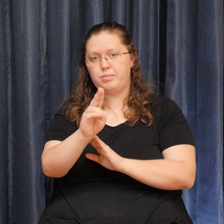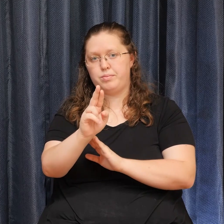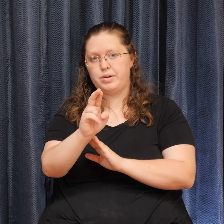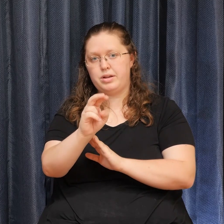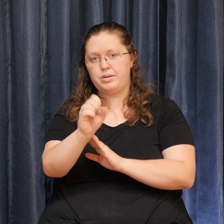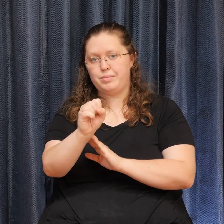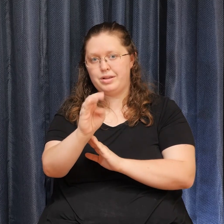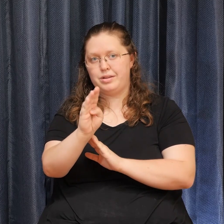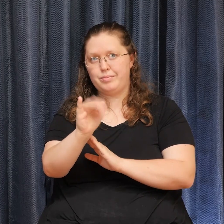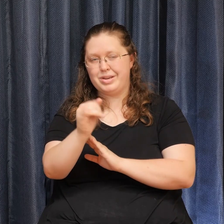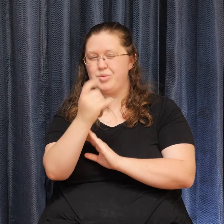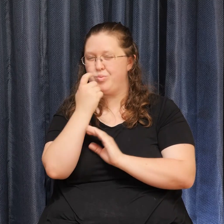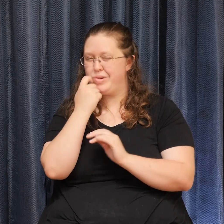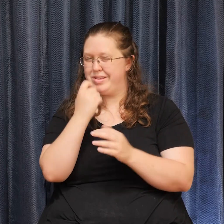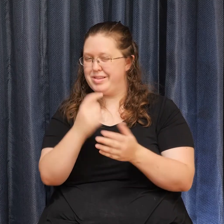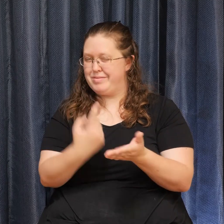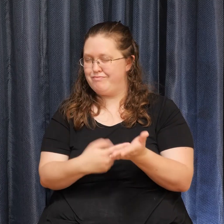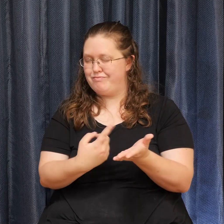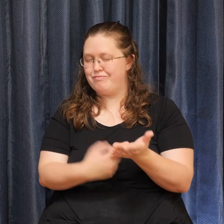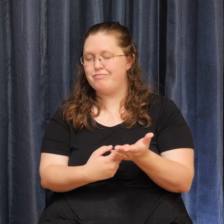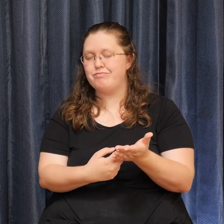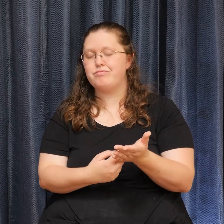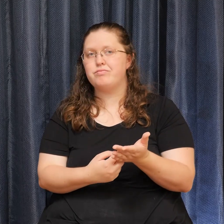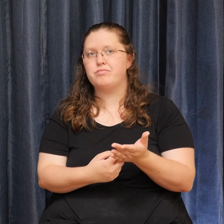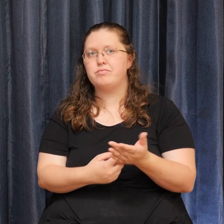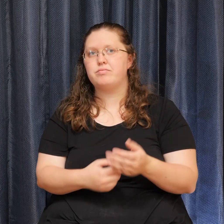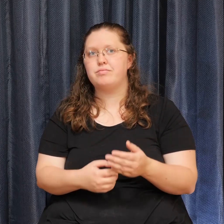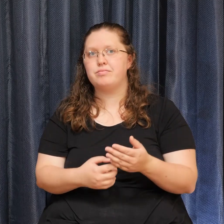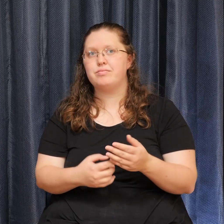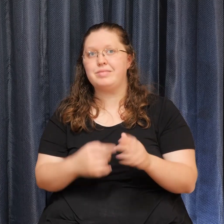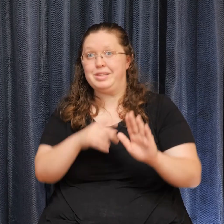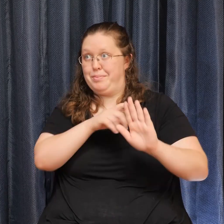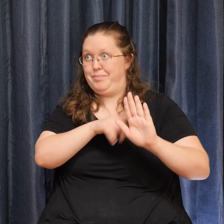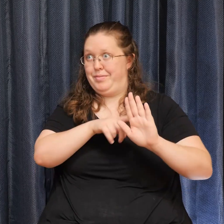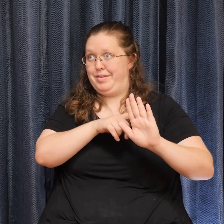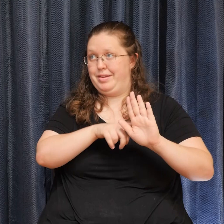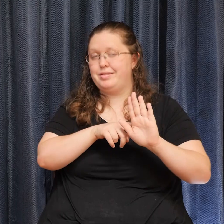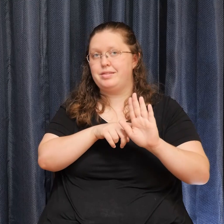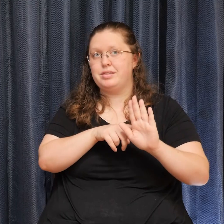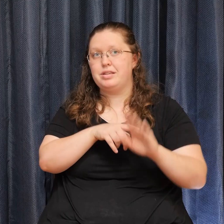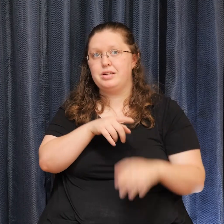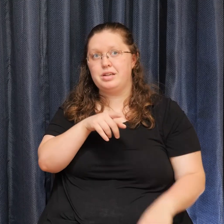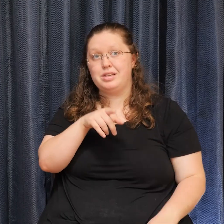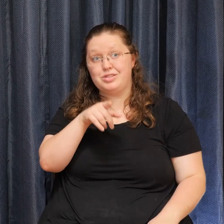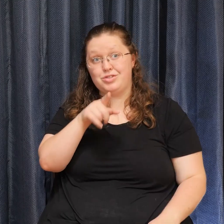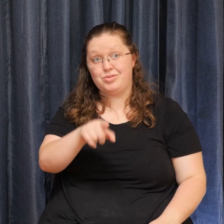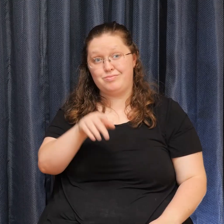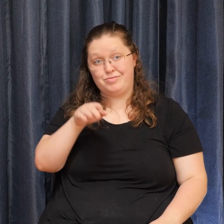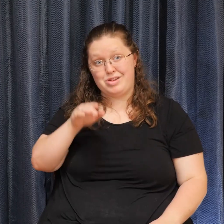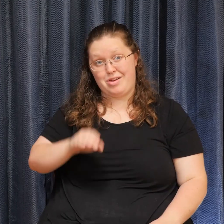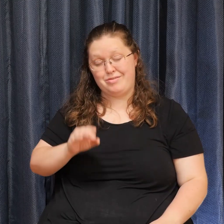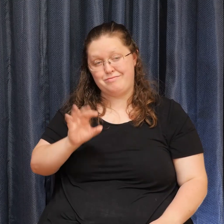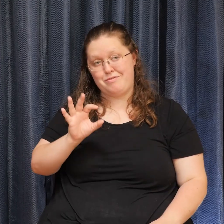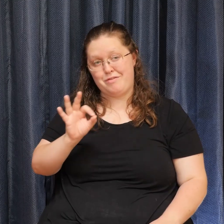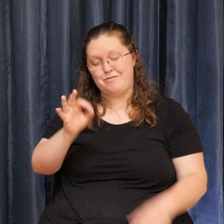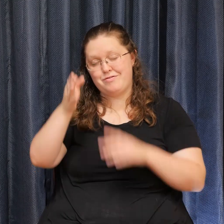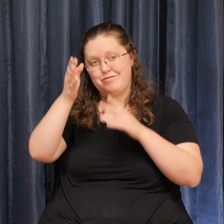Implies Very implicitly That you Are the child Of God It is a powerful